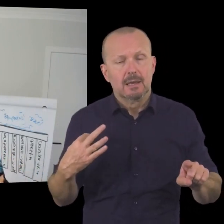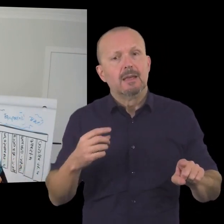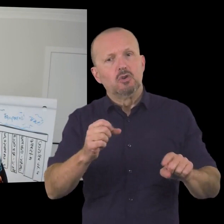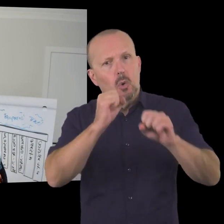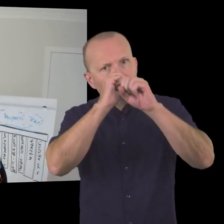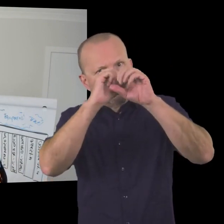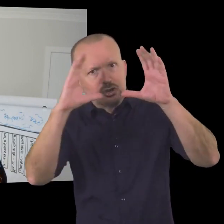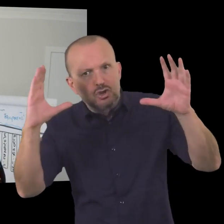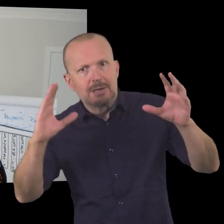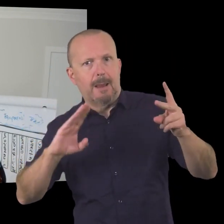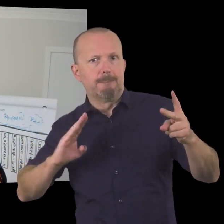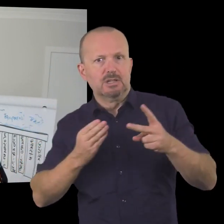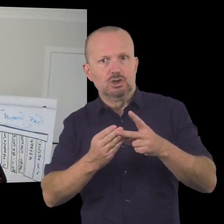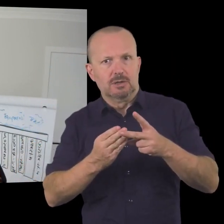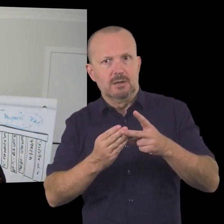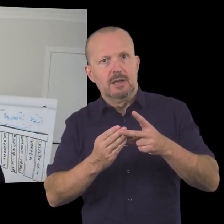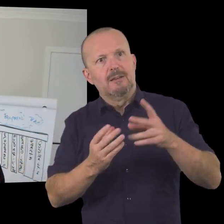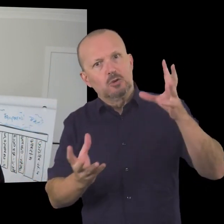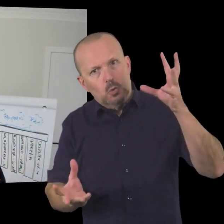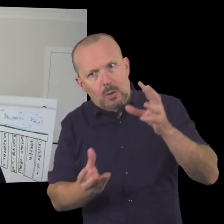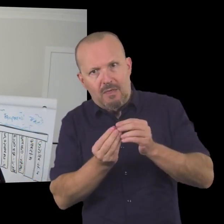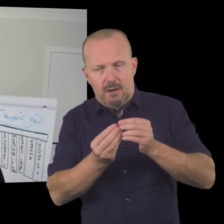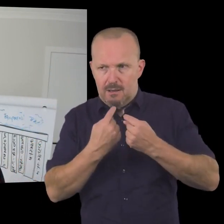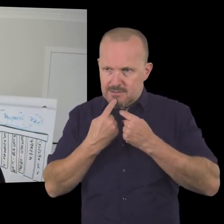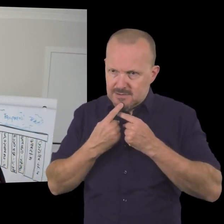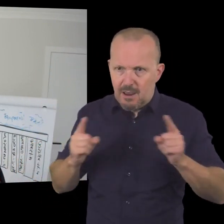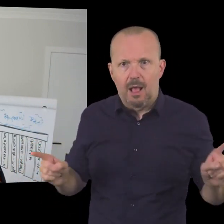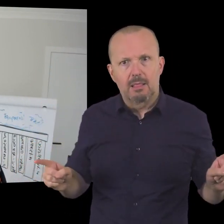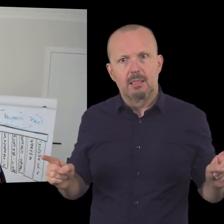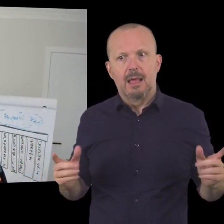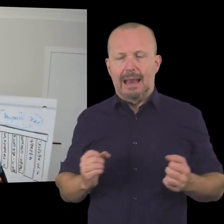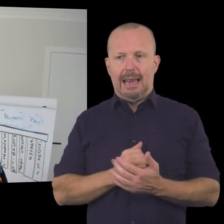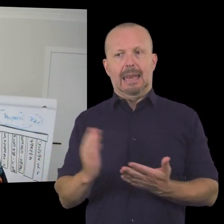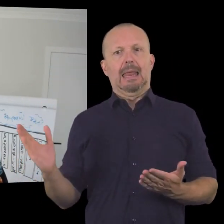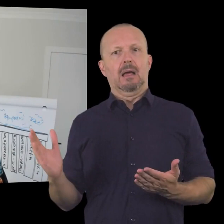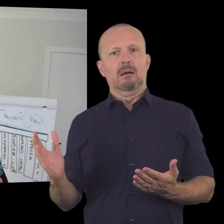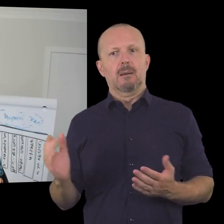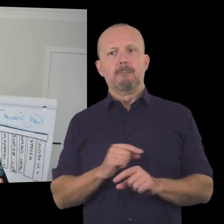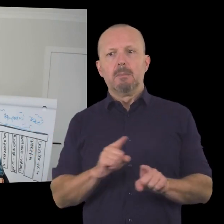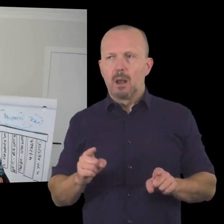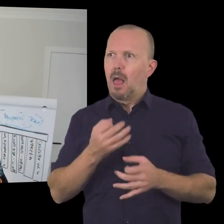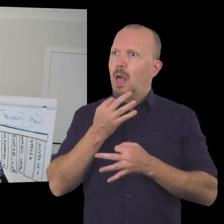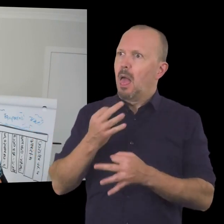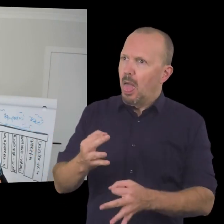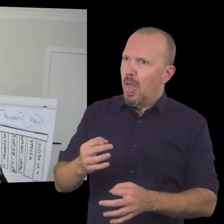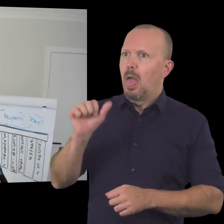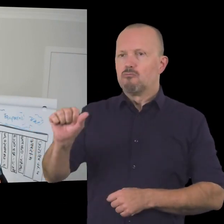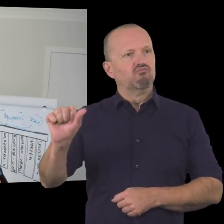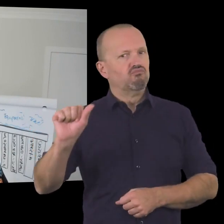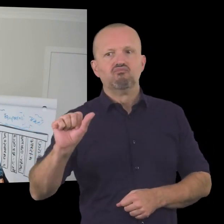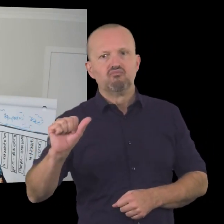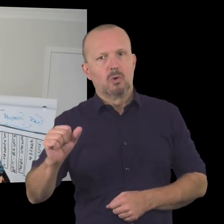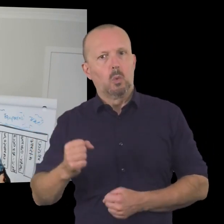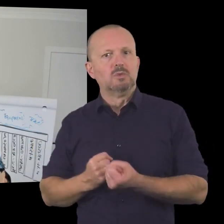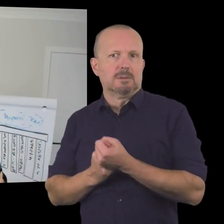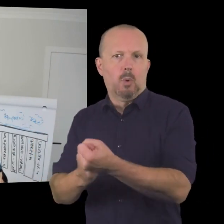those things uh if you can share your strong vision that articulates why you exist in your mission that articulates what